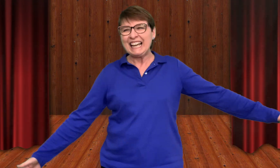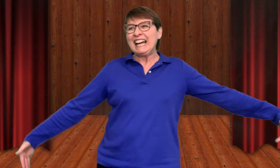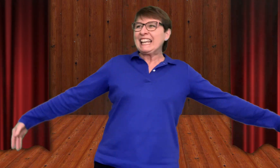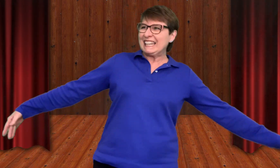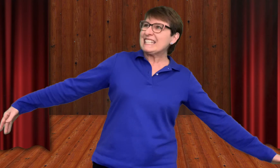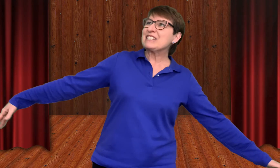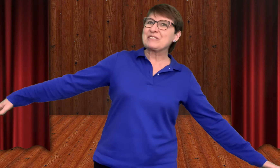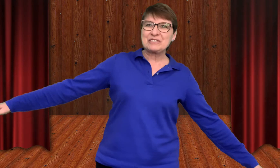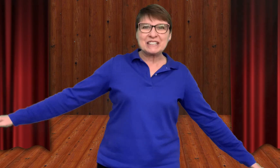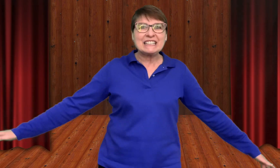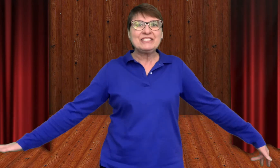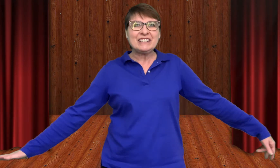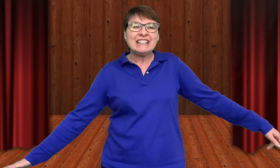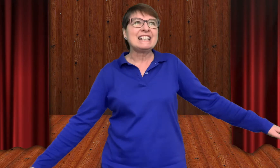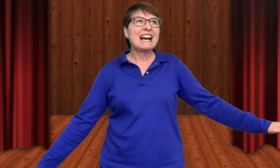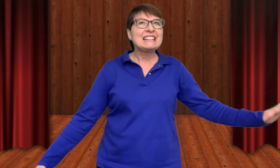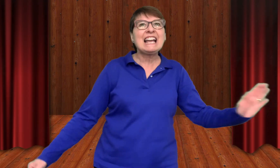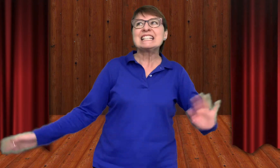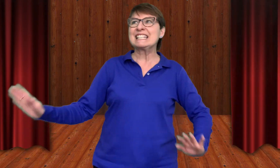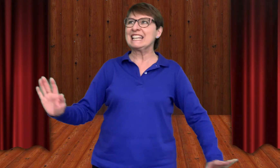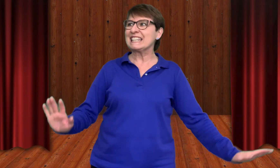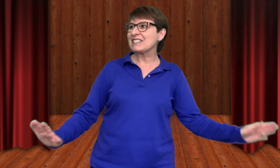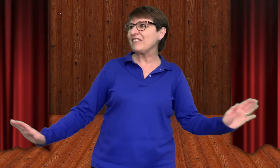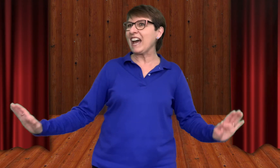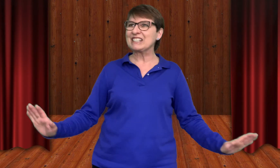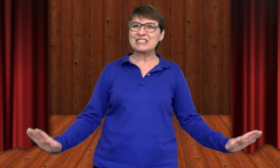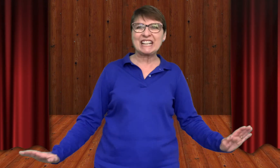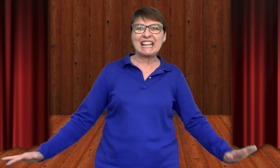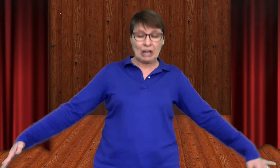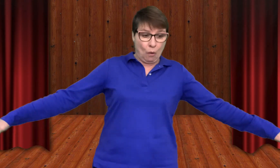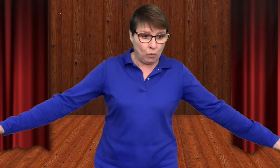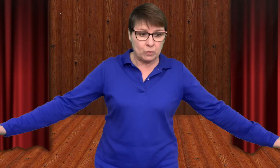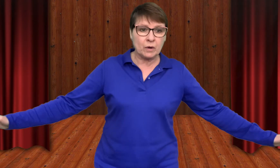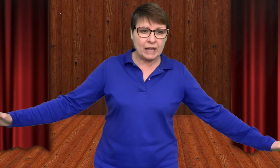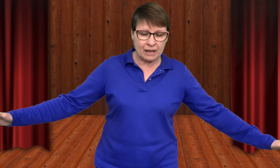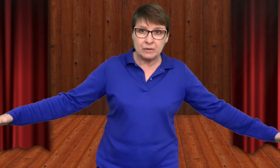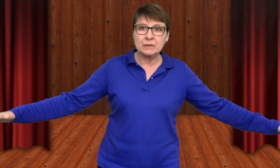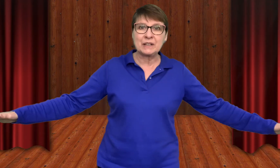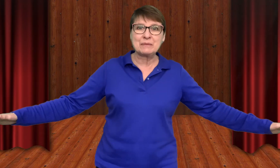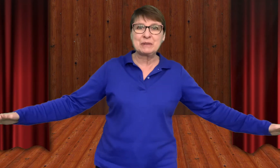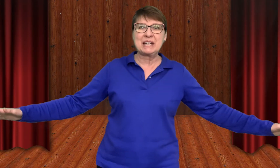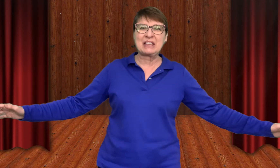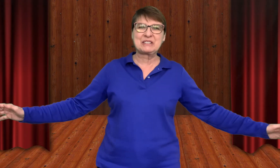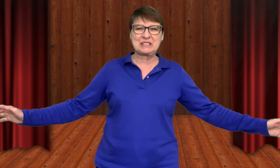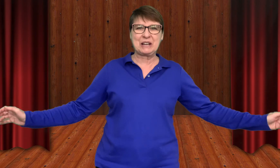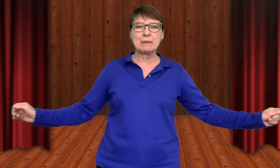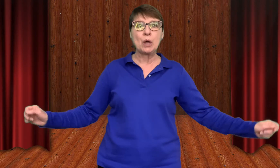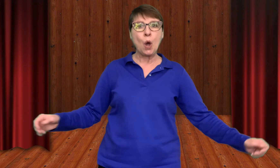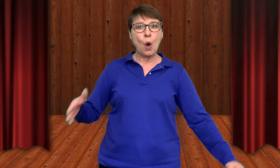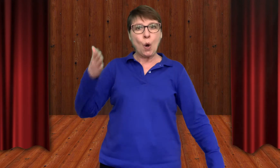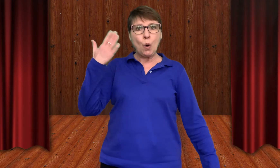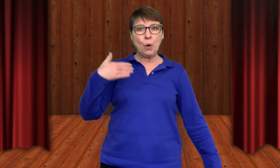This is really fun. I like seeing this factory. Okay, we've come to another stop. Oh